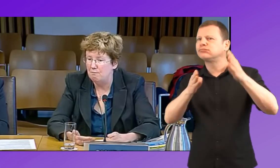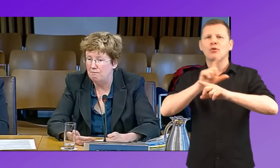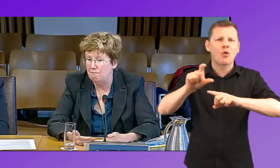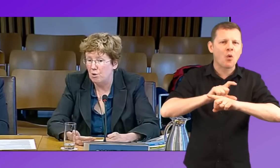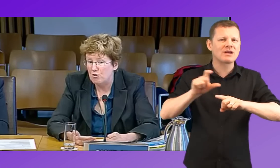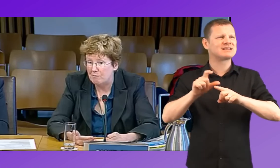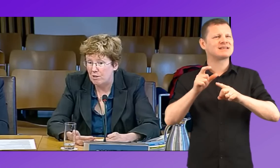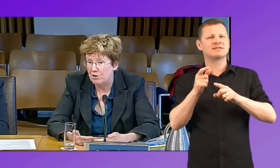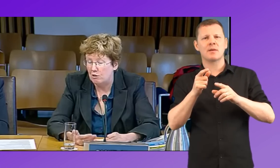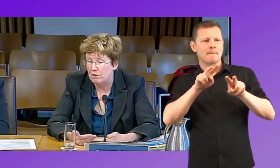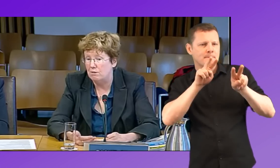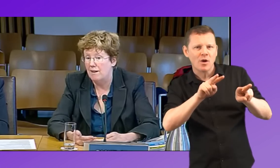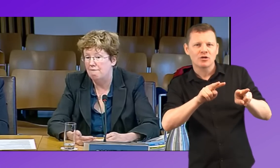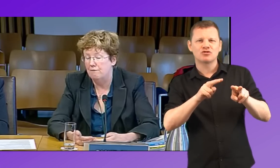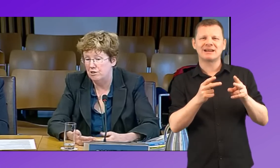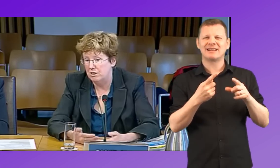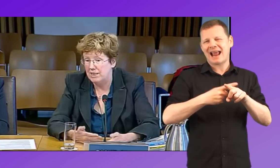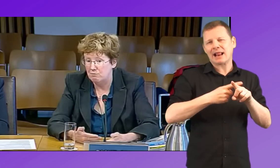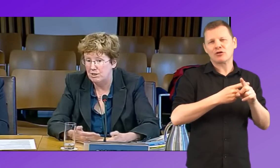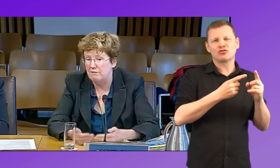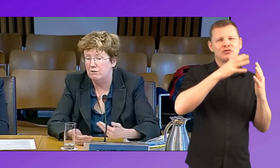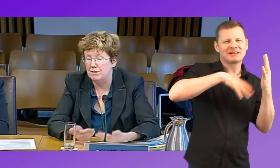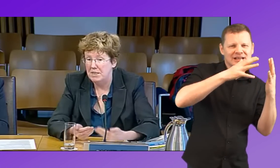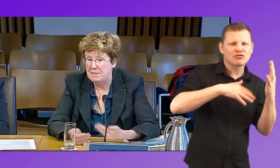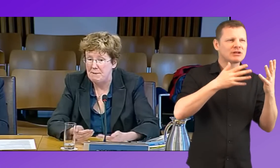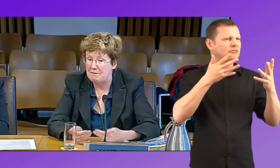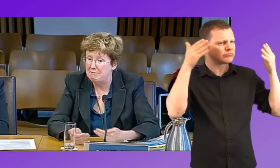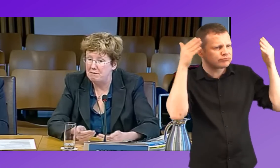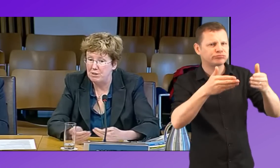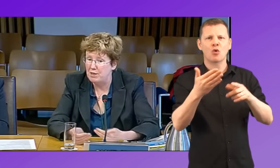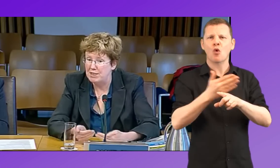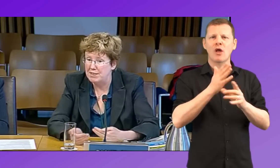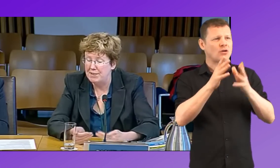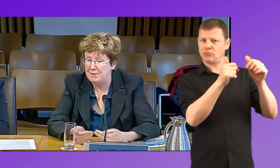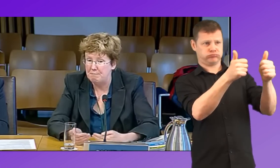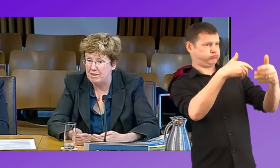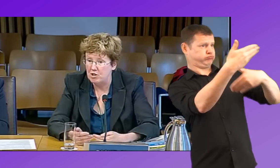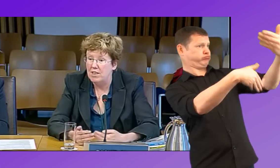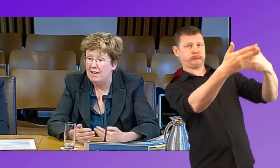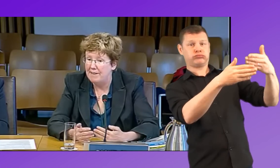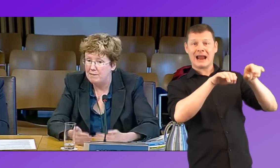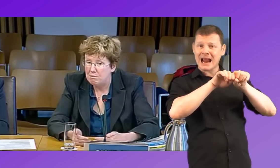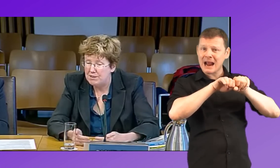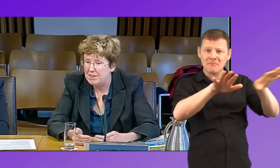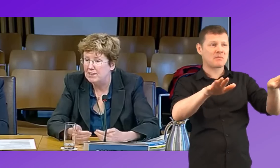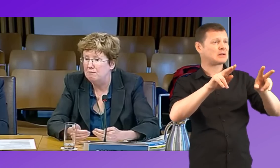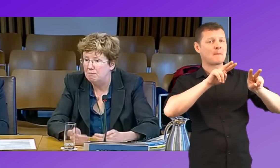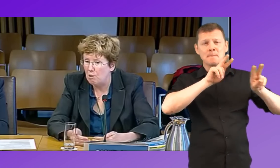monitoring protocol, which we have, which is English materials about the development of early sign and speech. And they're implementing them, they're